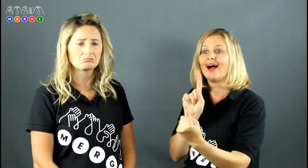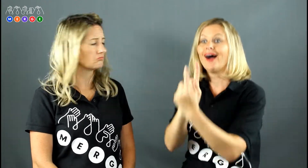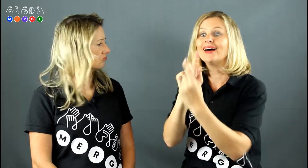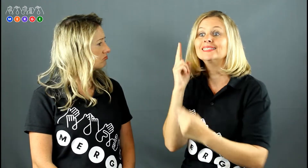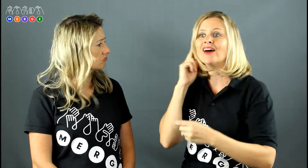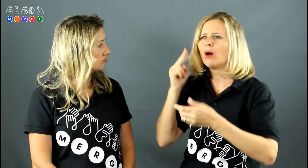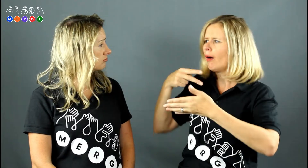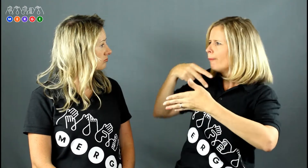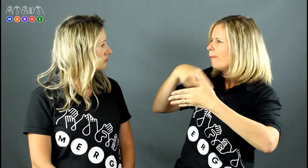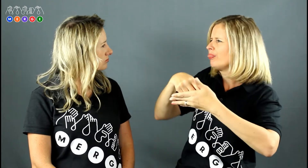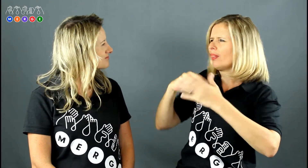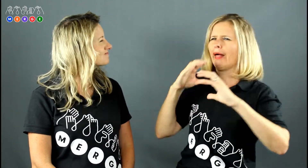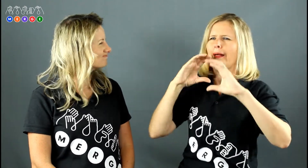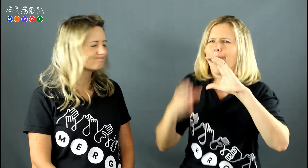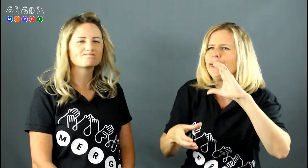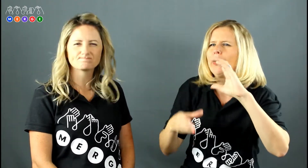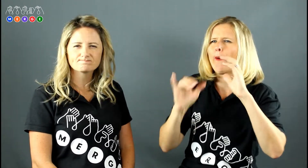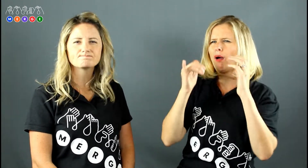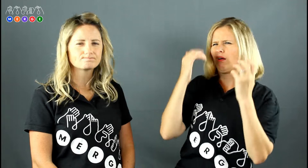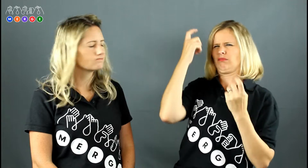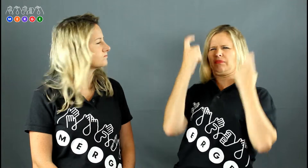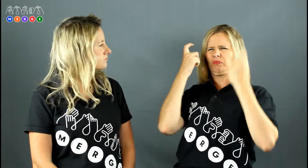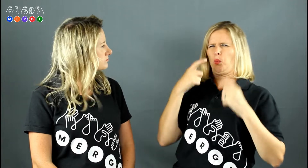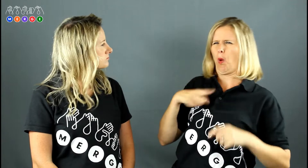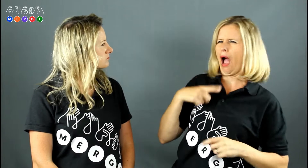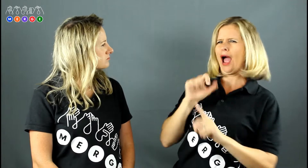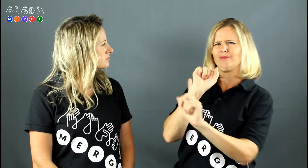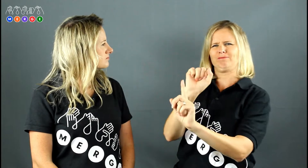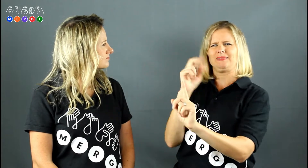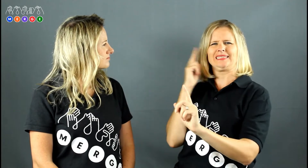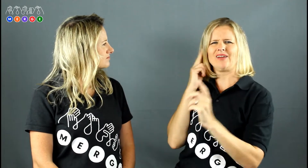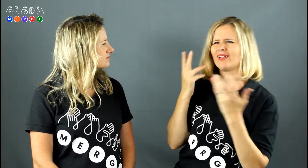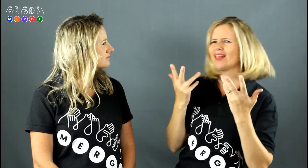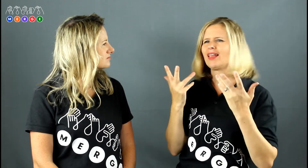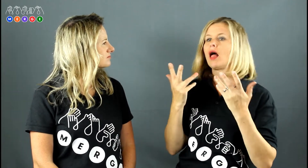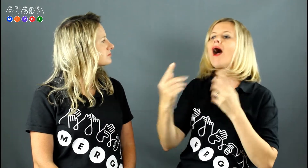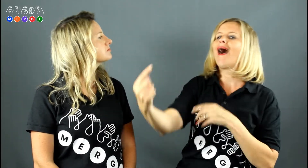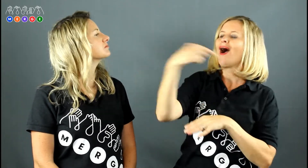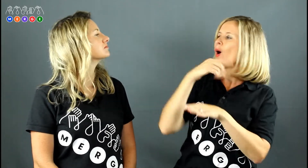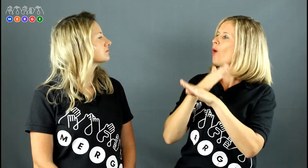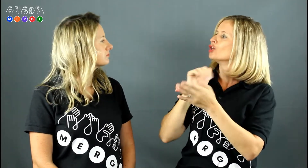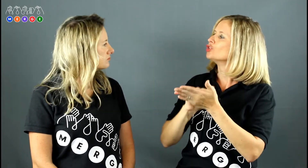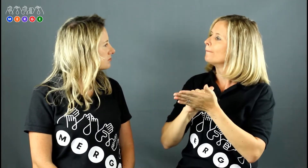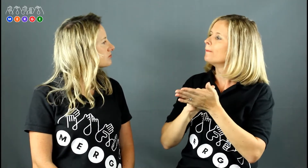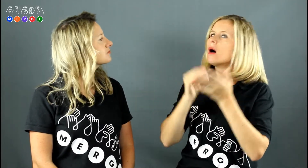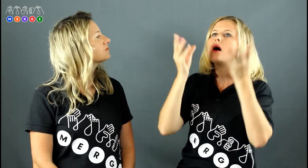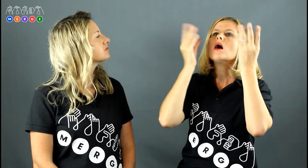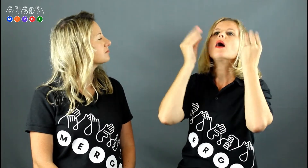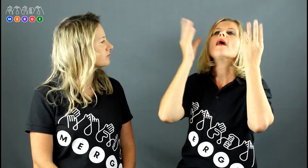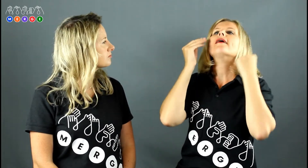Frontline staff. Often when these people meet the Deaf community, there's a lot of communication breakdown. They're not really sure how to communicate